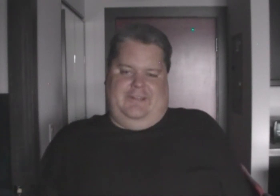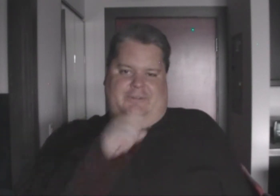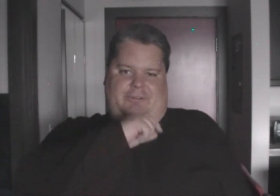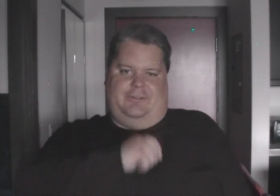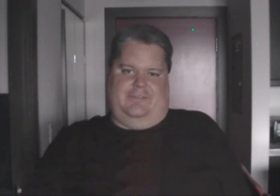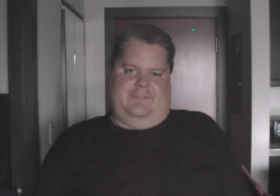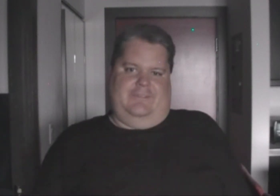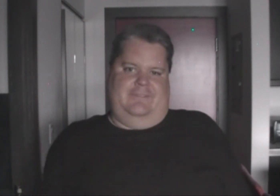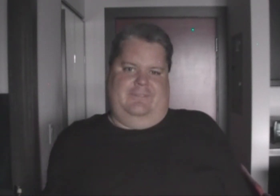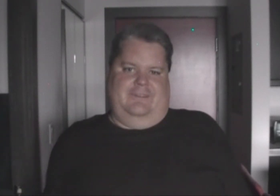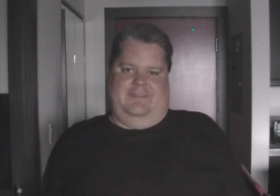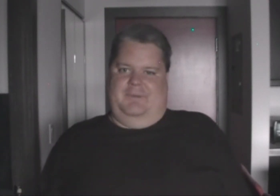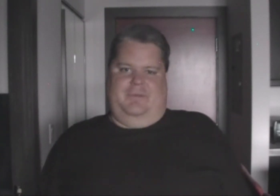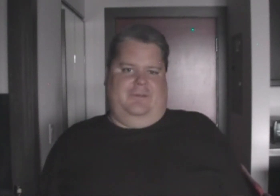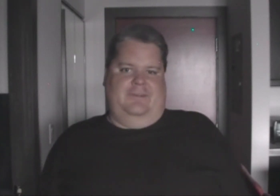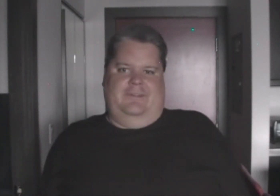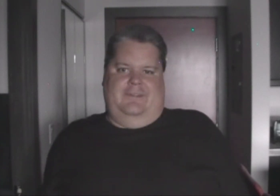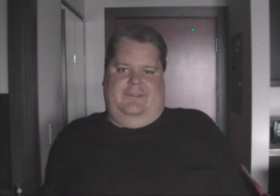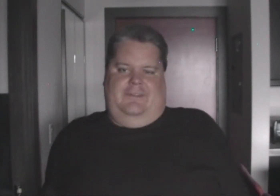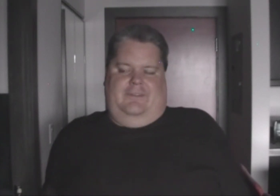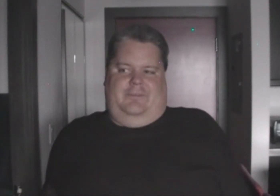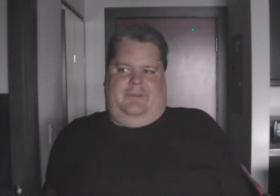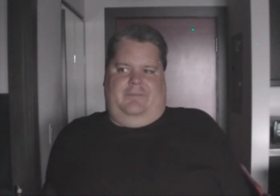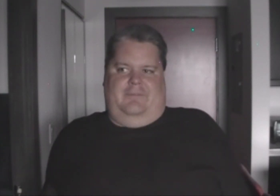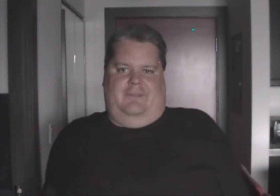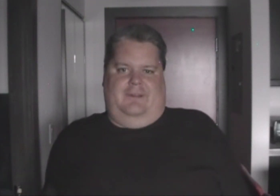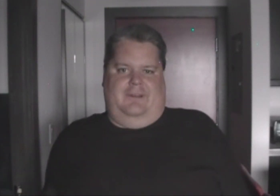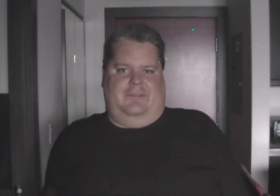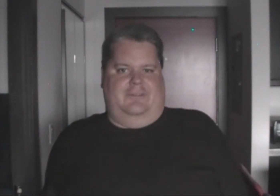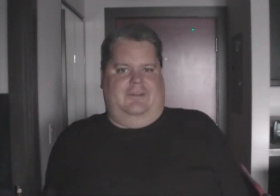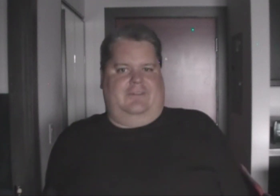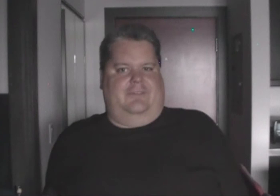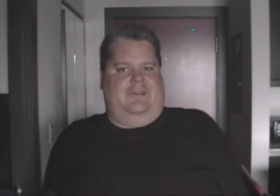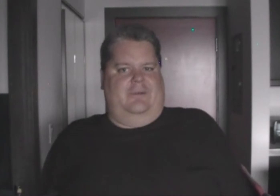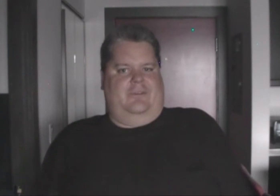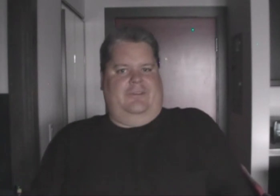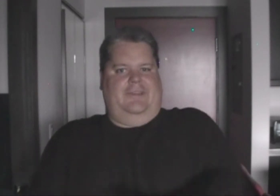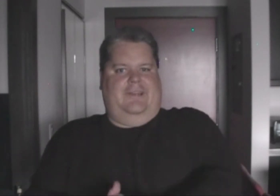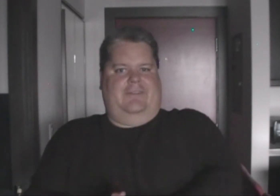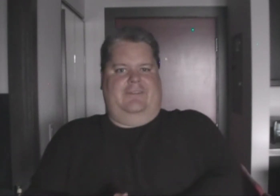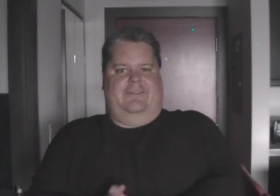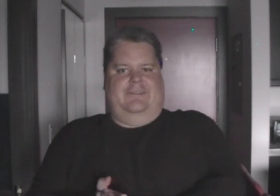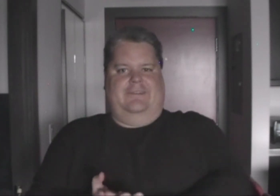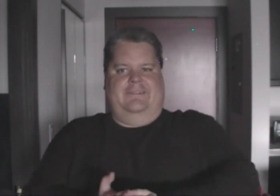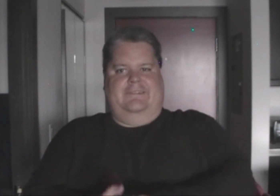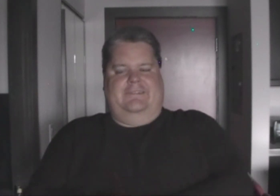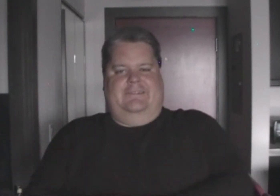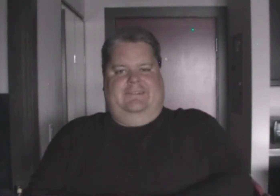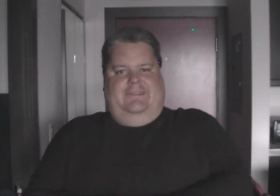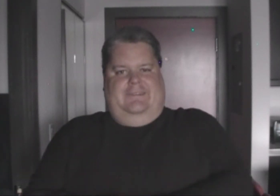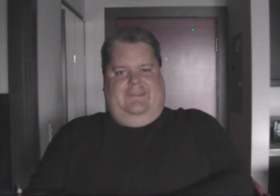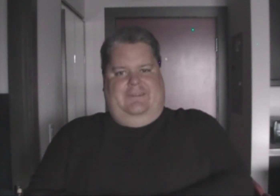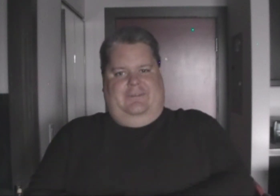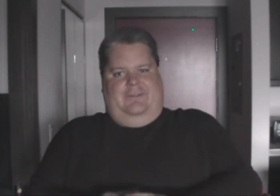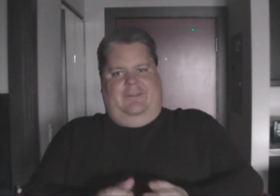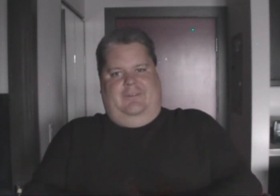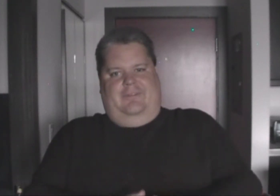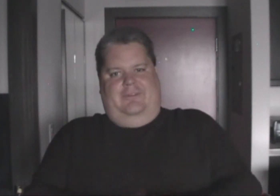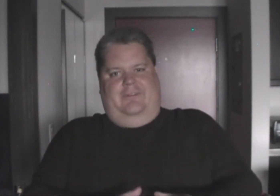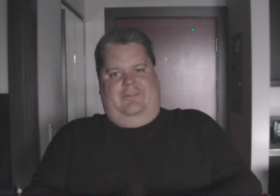Tetris. But I remember spending lots and lots of hours on that. And, uh, you know, it started a little zero and you